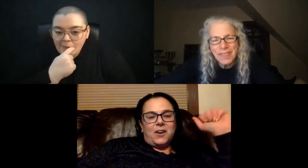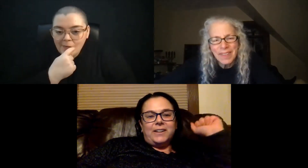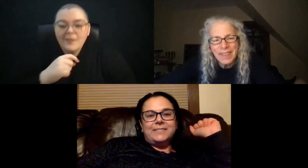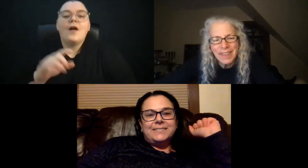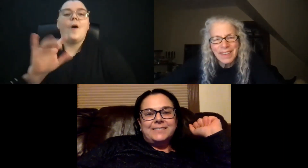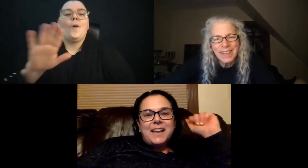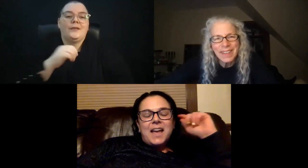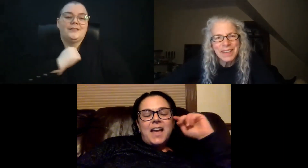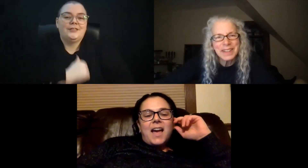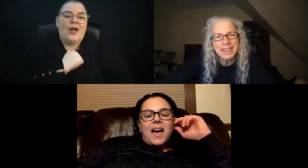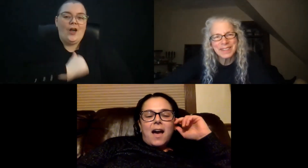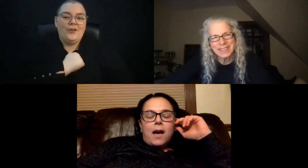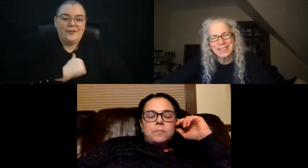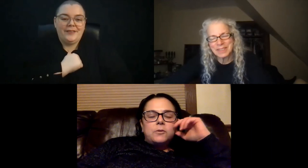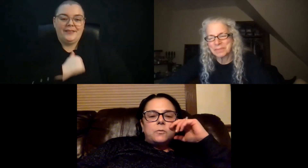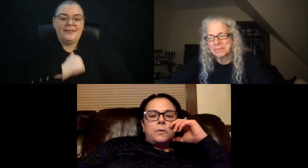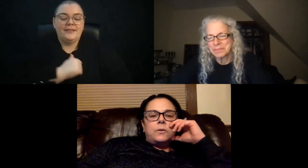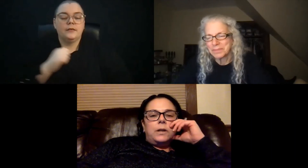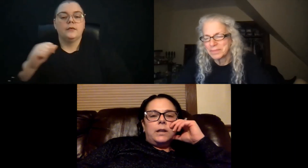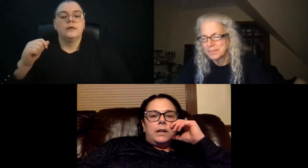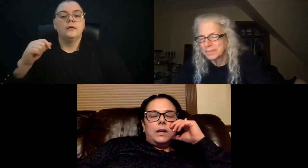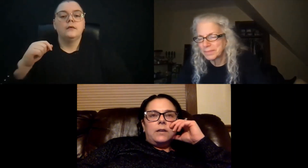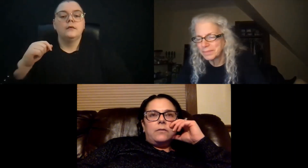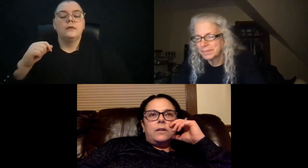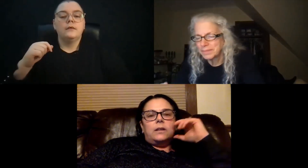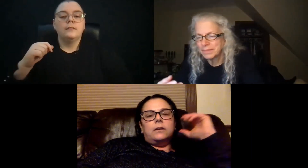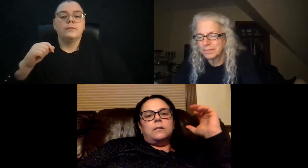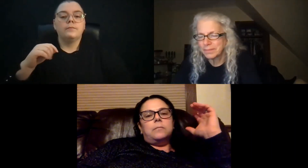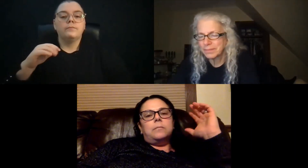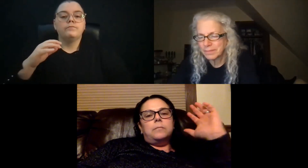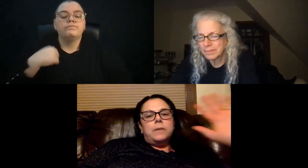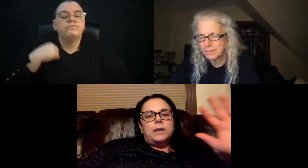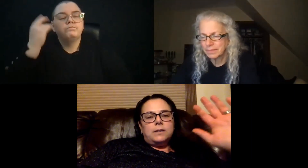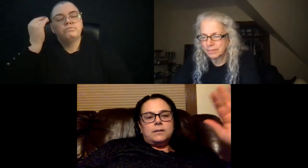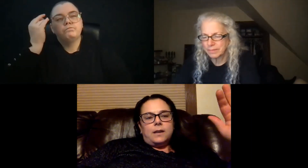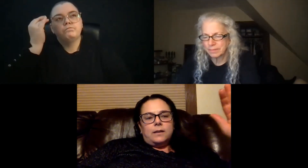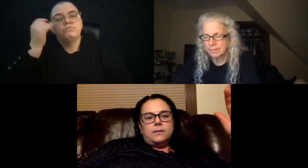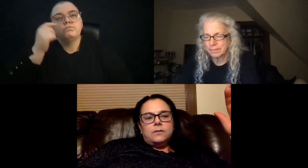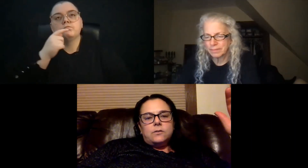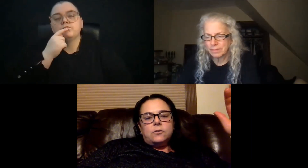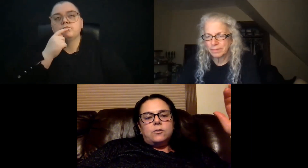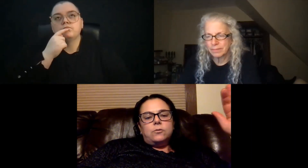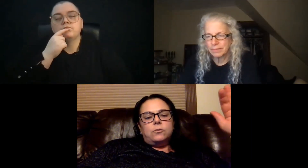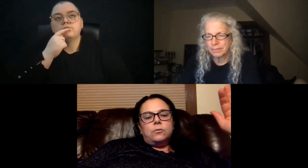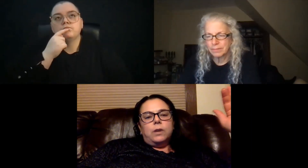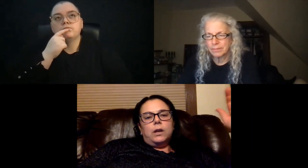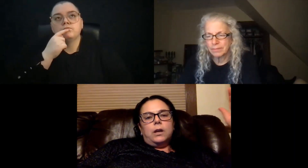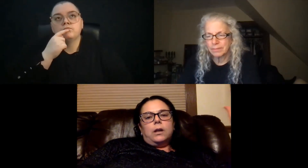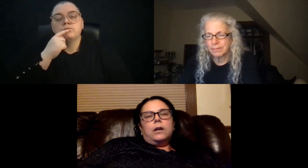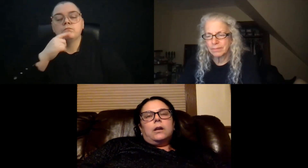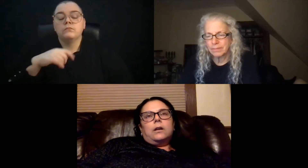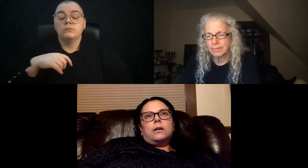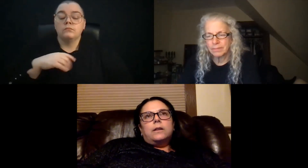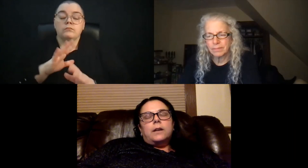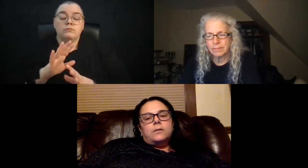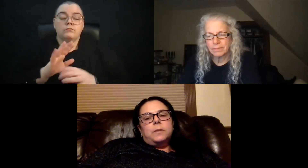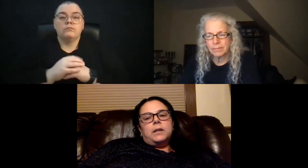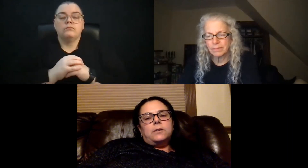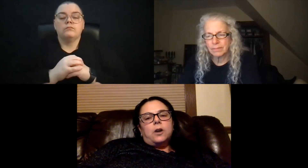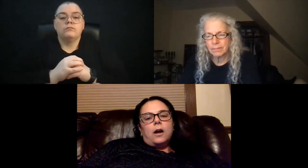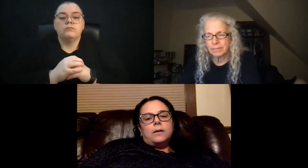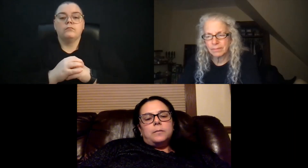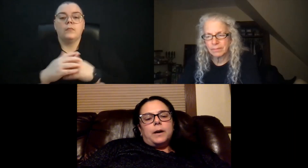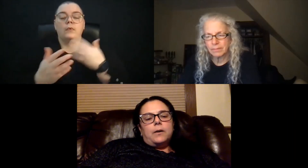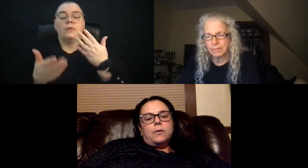Okay, sorry. I'm just wondering if it makes sense to the next